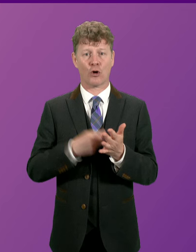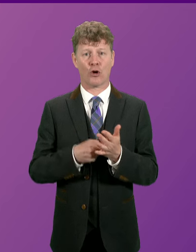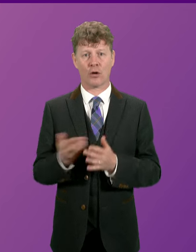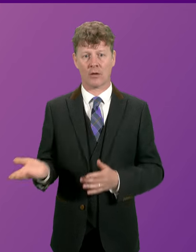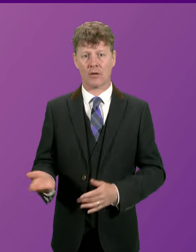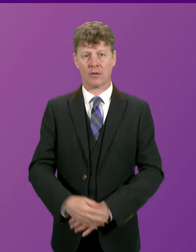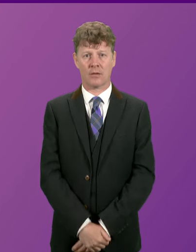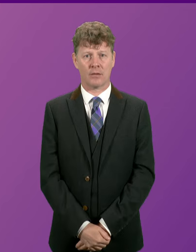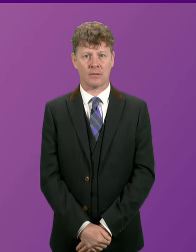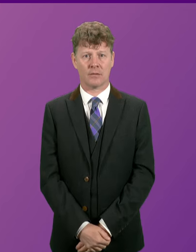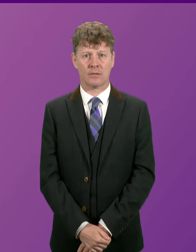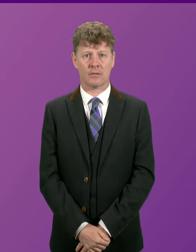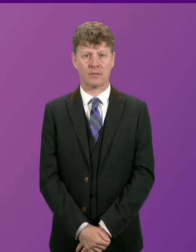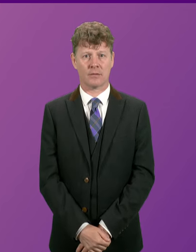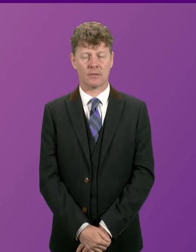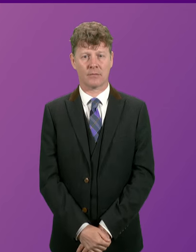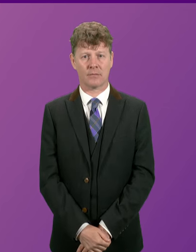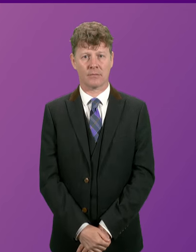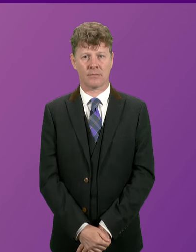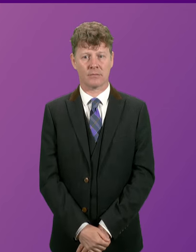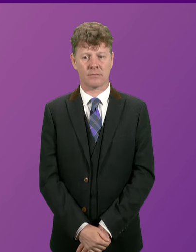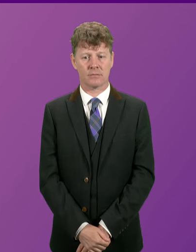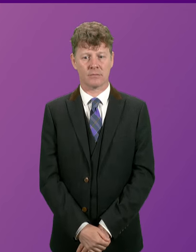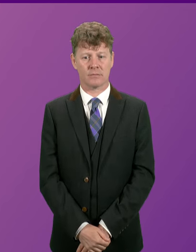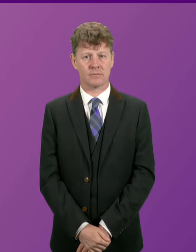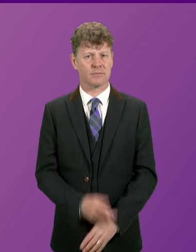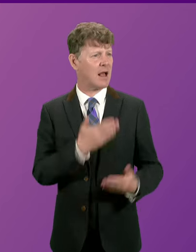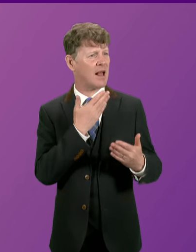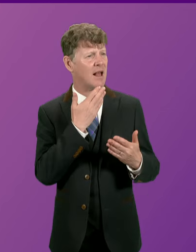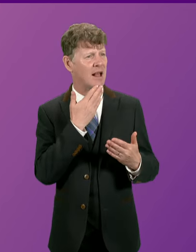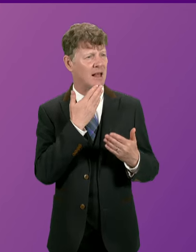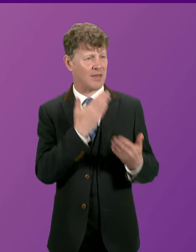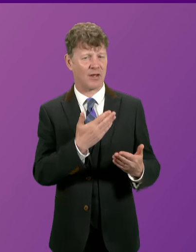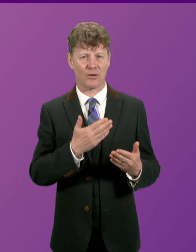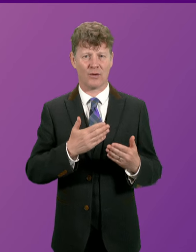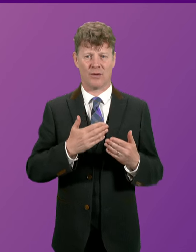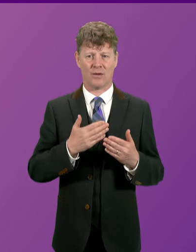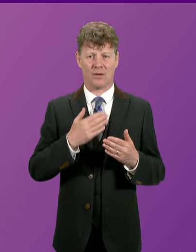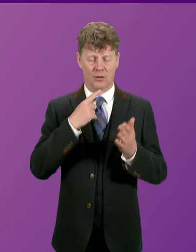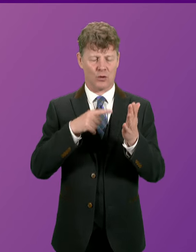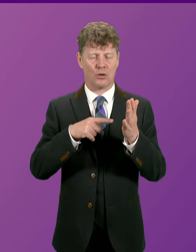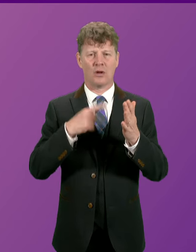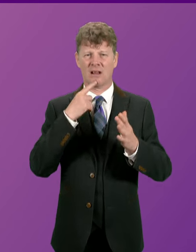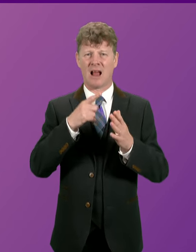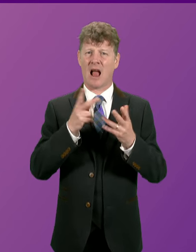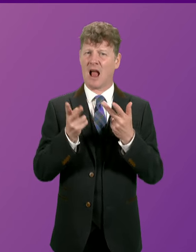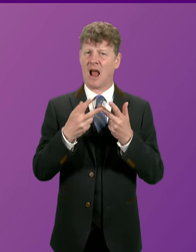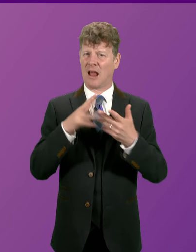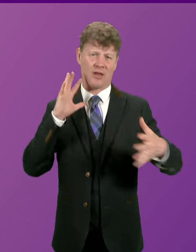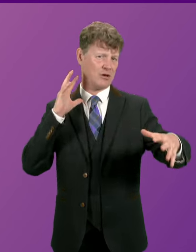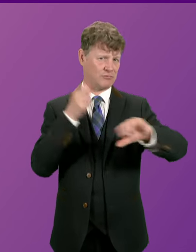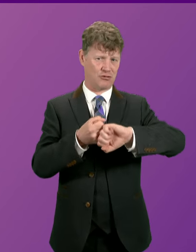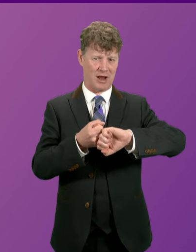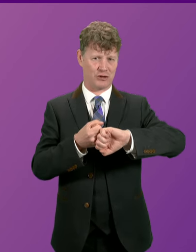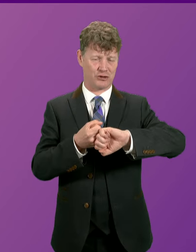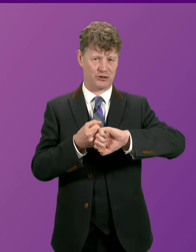Thank you, Presiding Officer. Yet another crash at the notorious Tolliburn S last week resulted in four